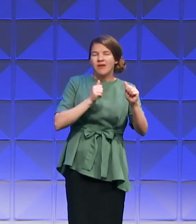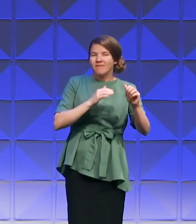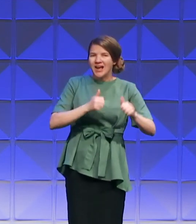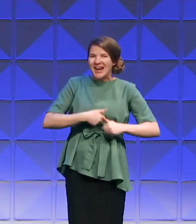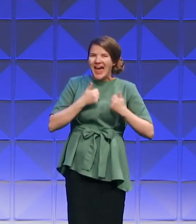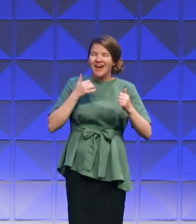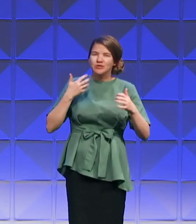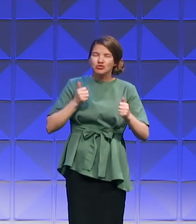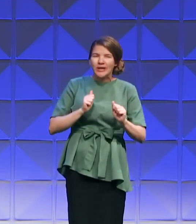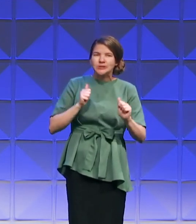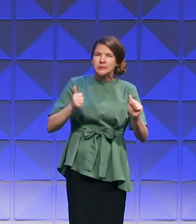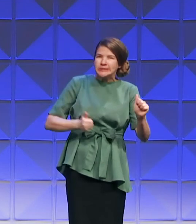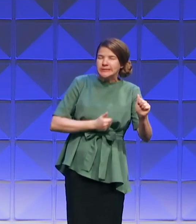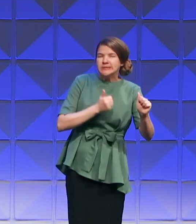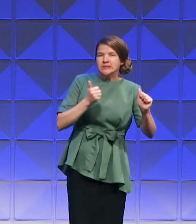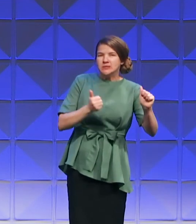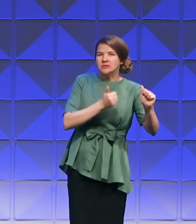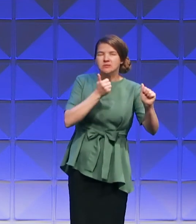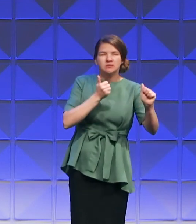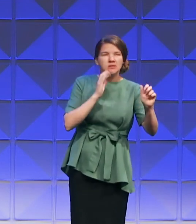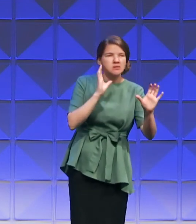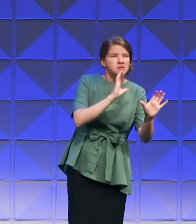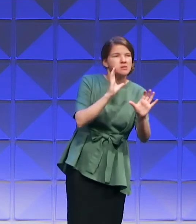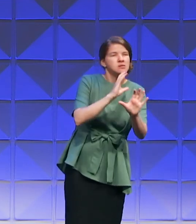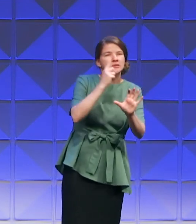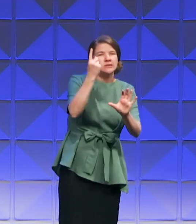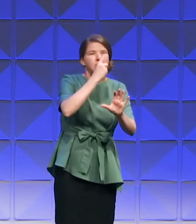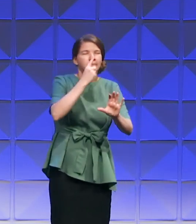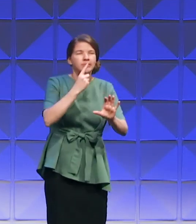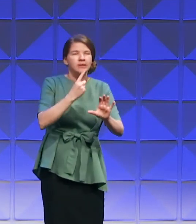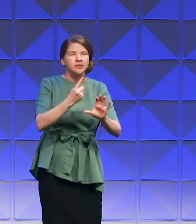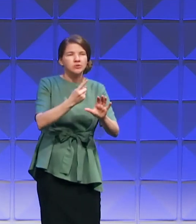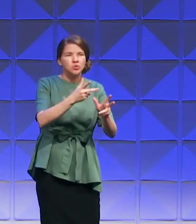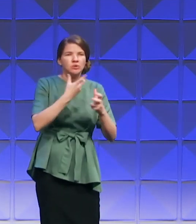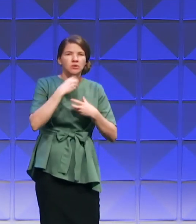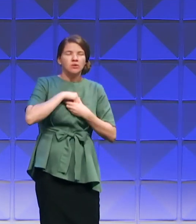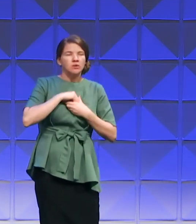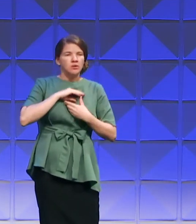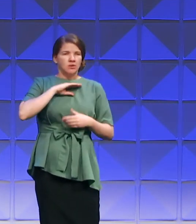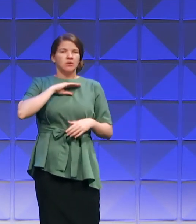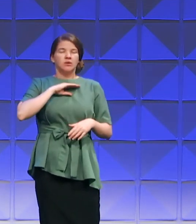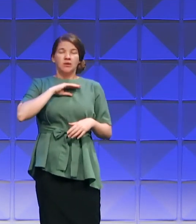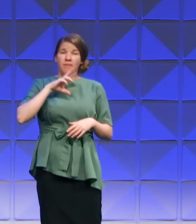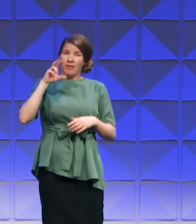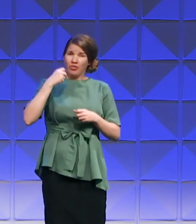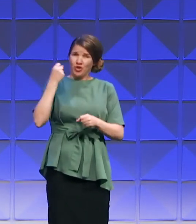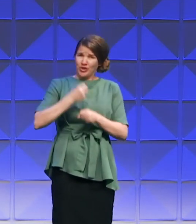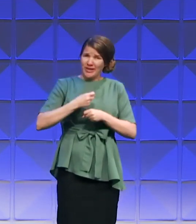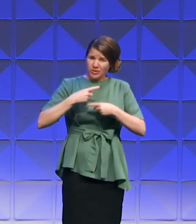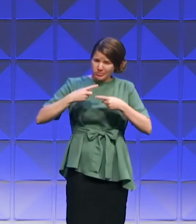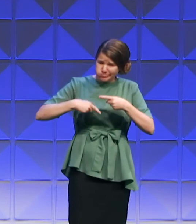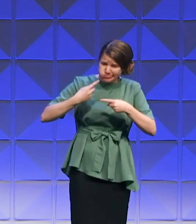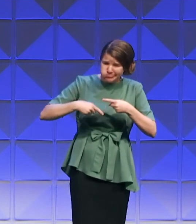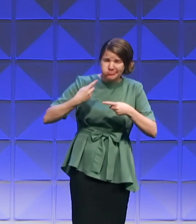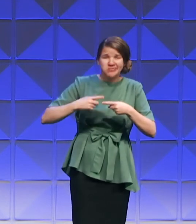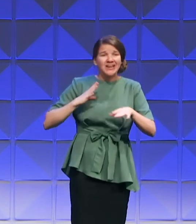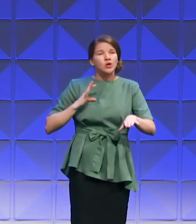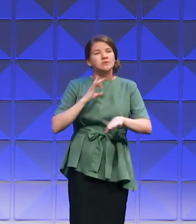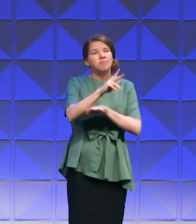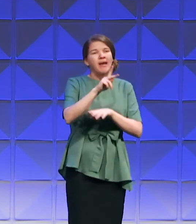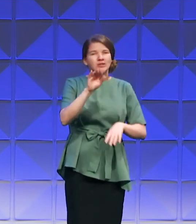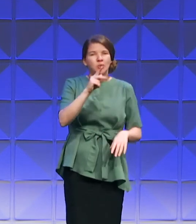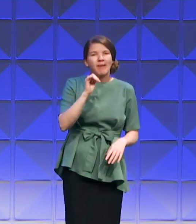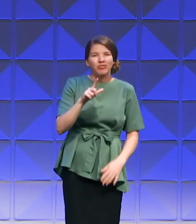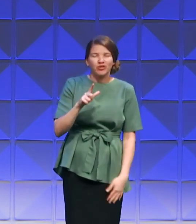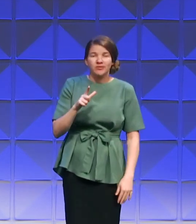after 30 years makes his trick back to Bethel. He looks at his family and he says, family,